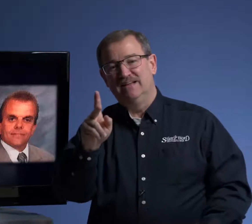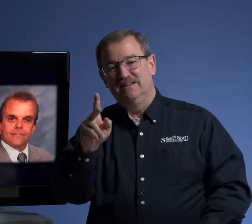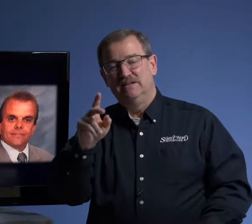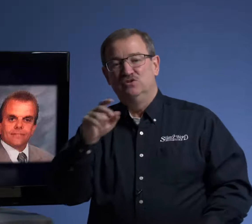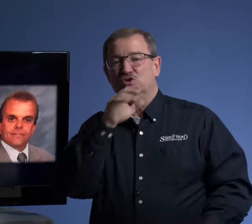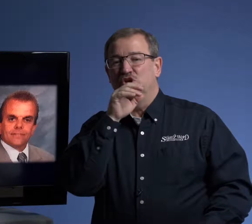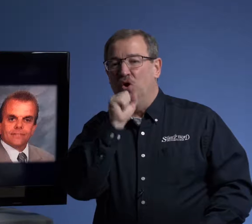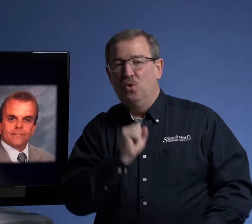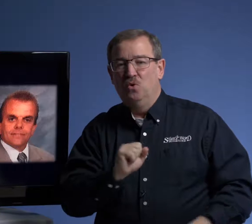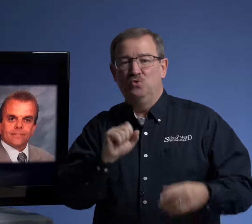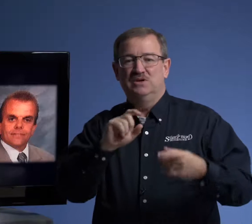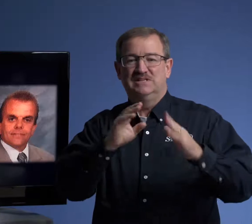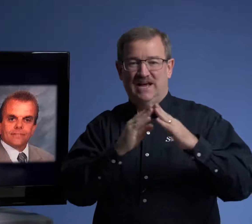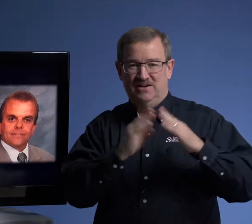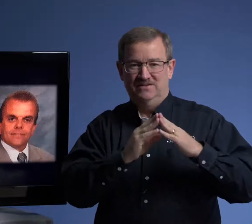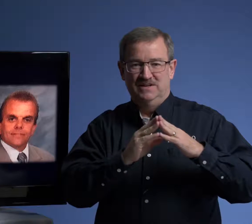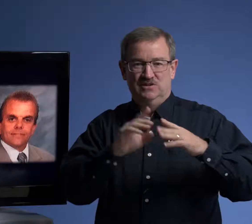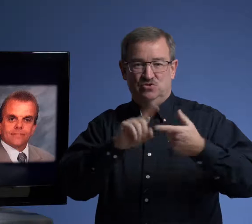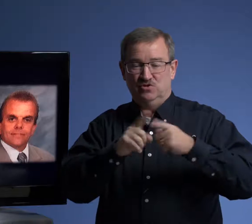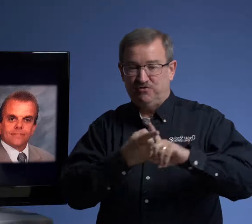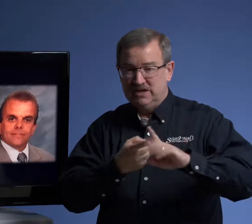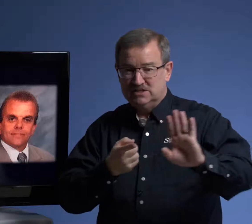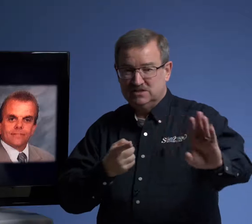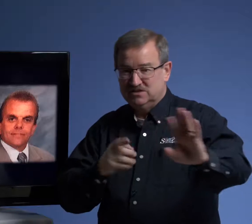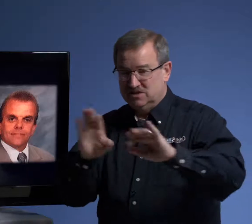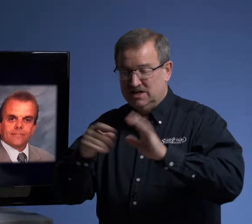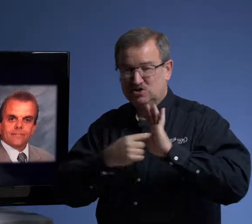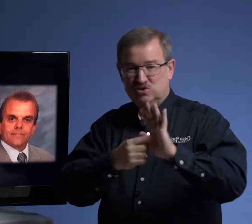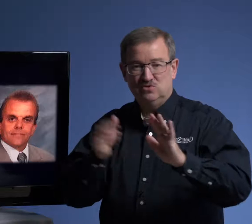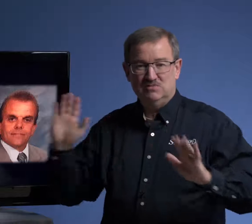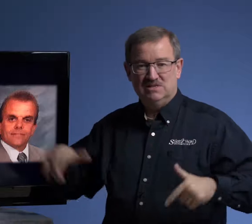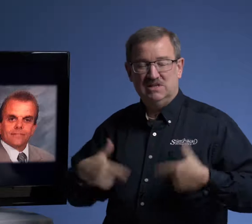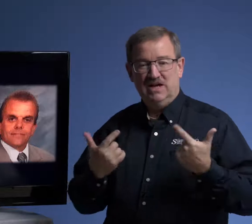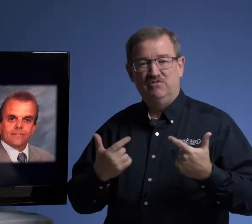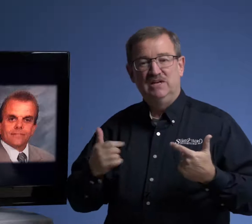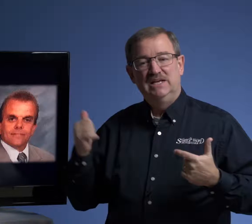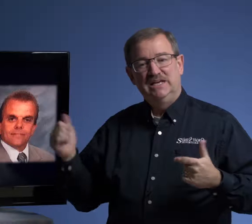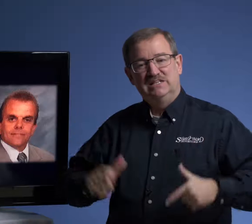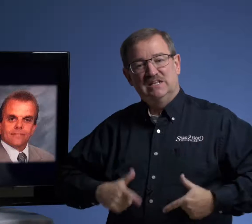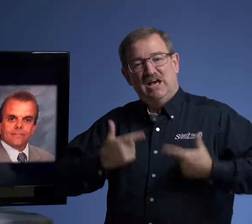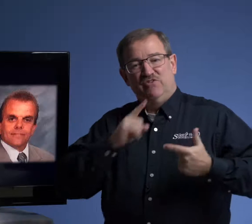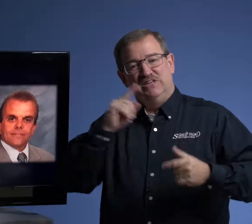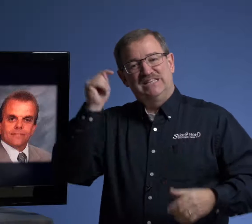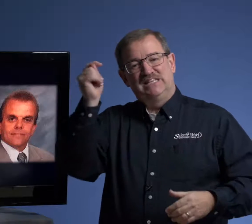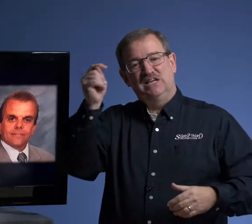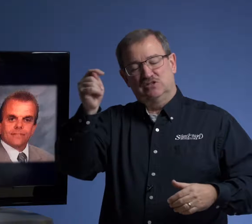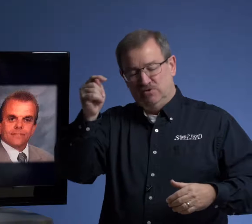to the old town to the friends and shows them his life. His life is a testimony